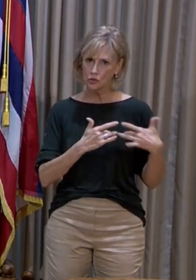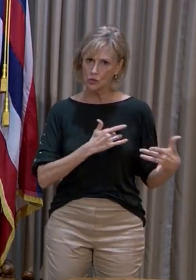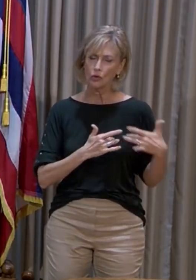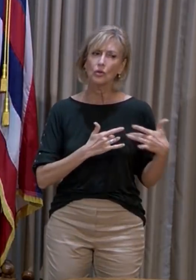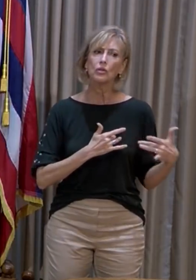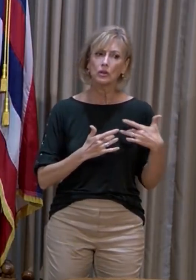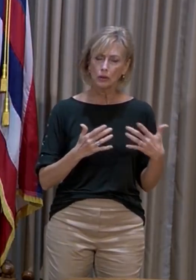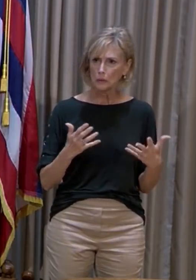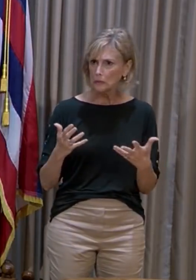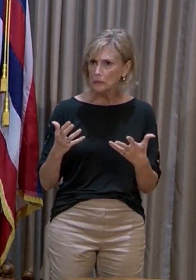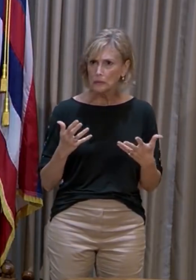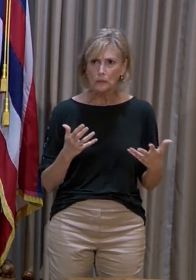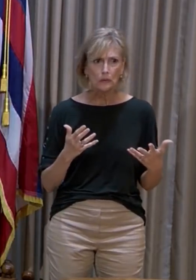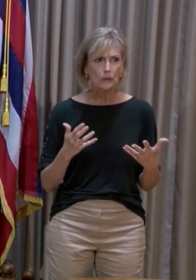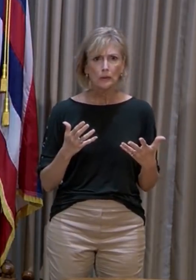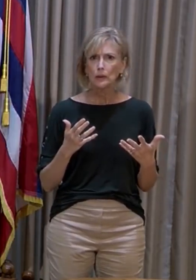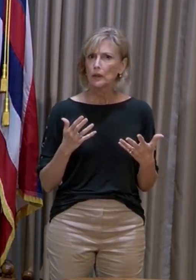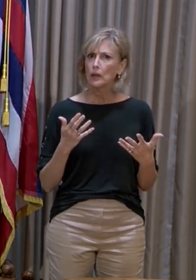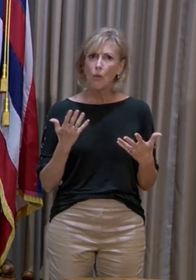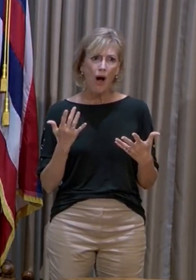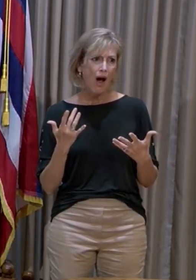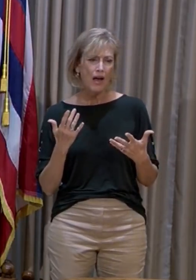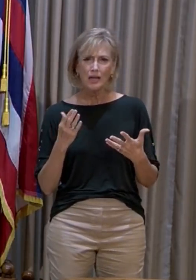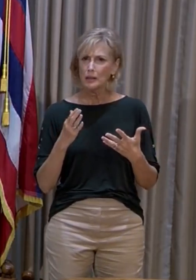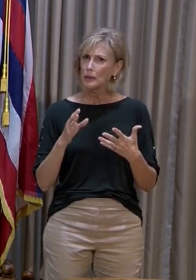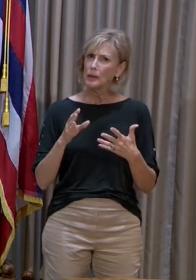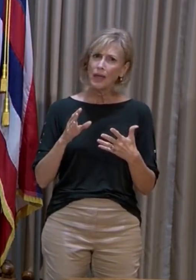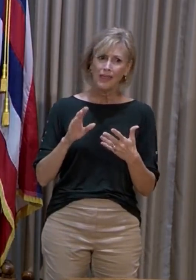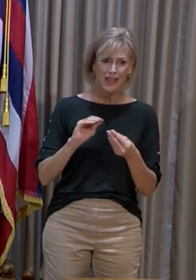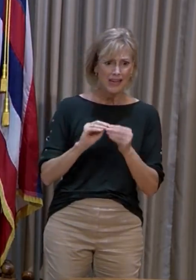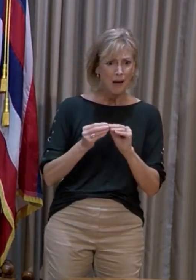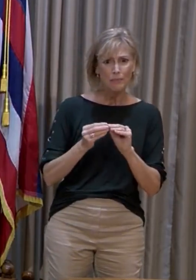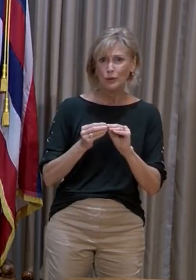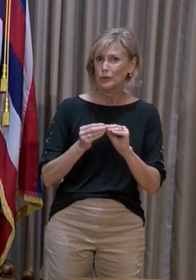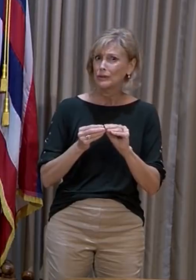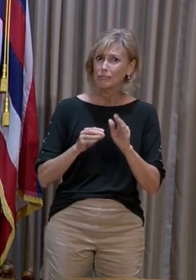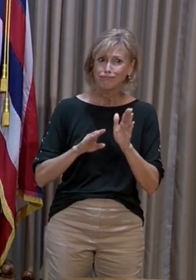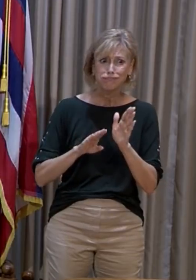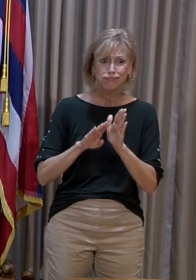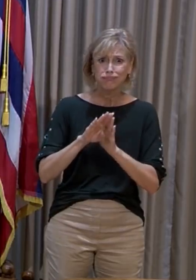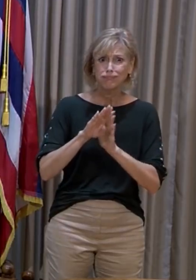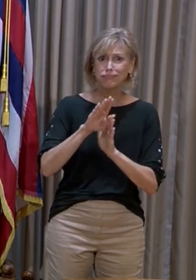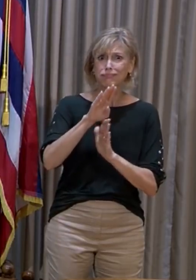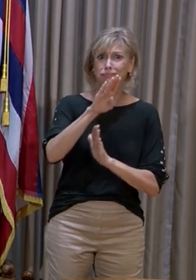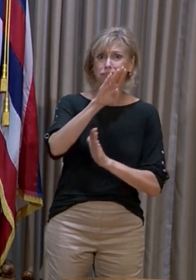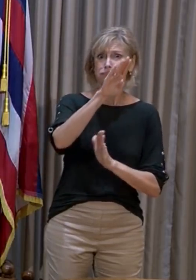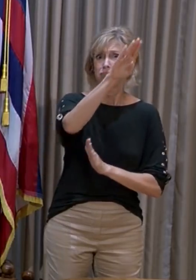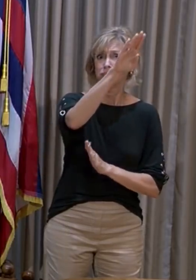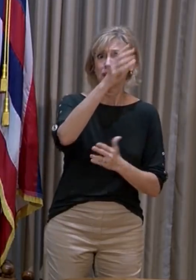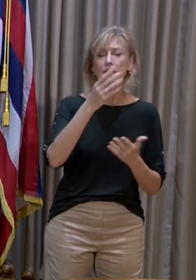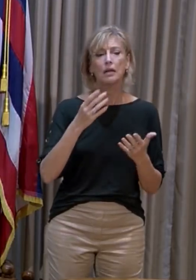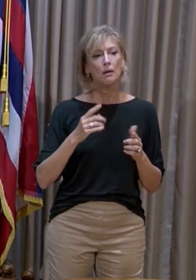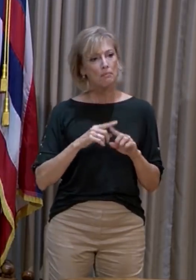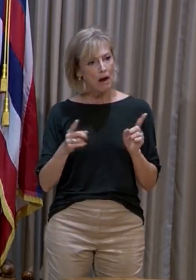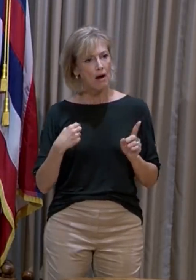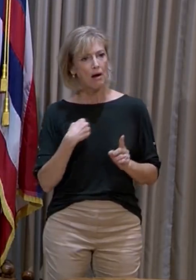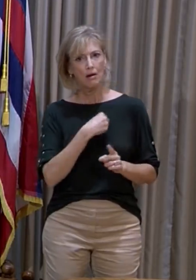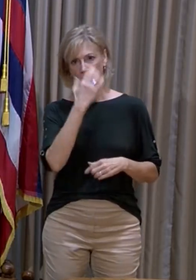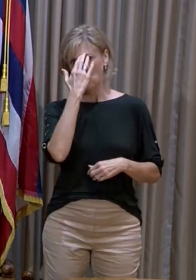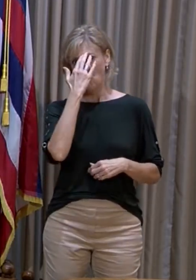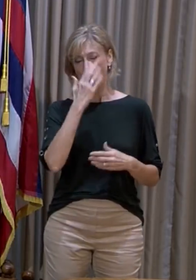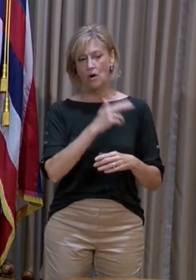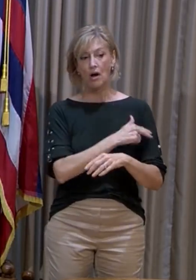with the continuing high case numbers that we're seeing. We know that our